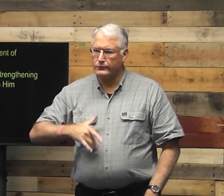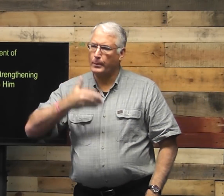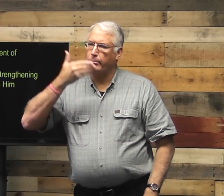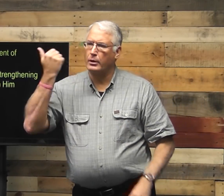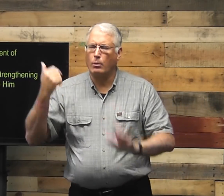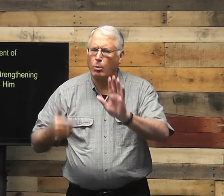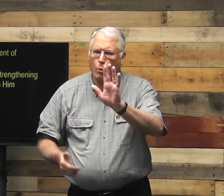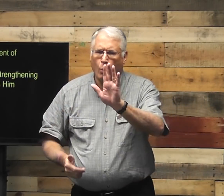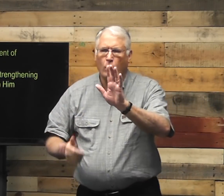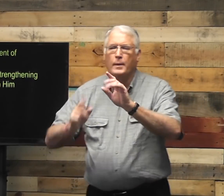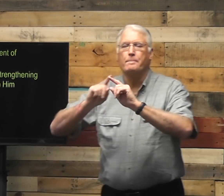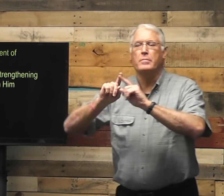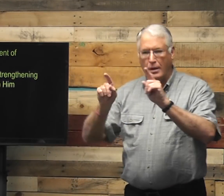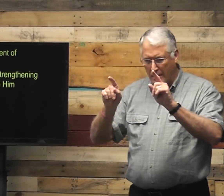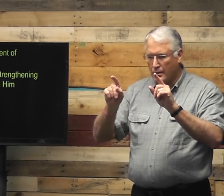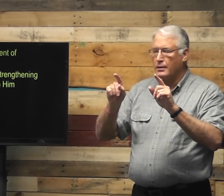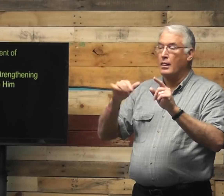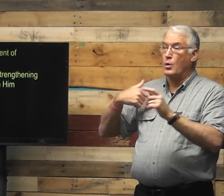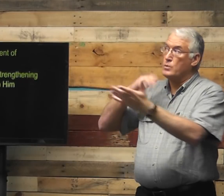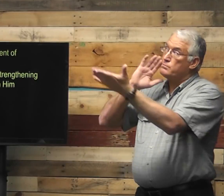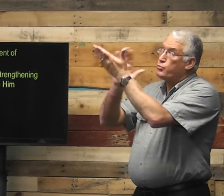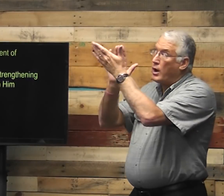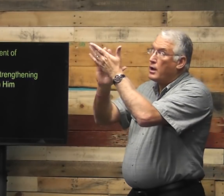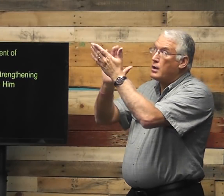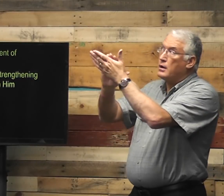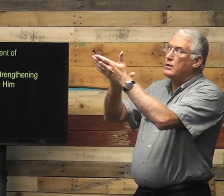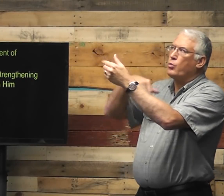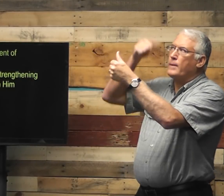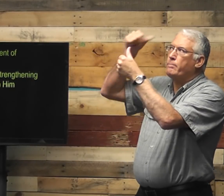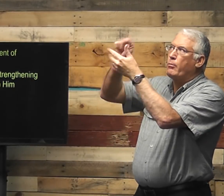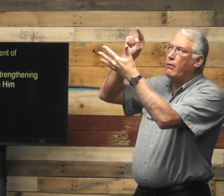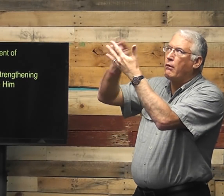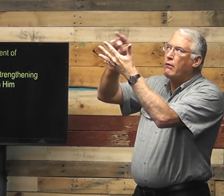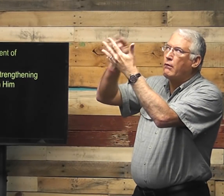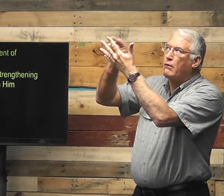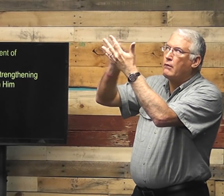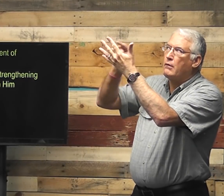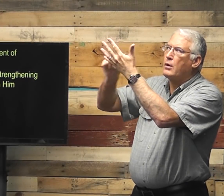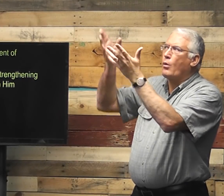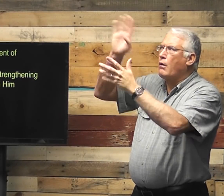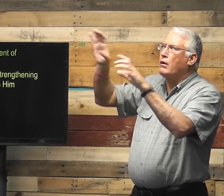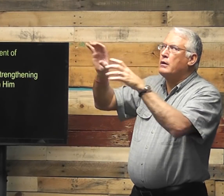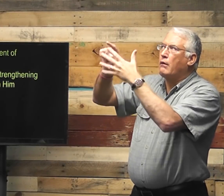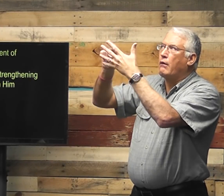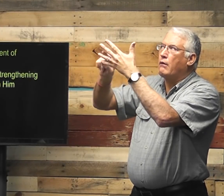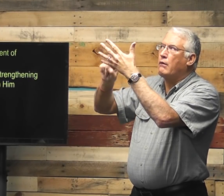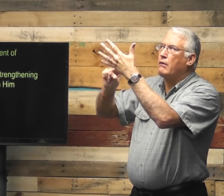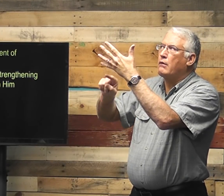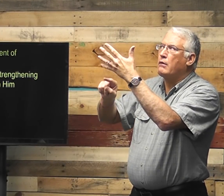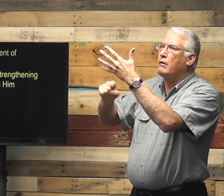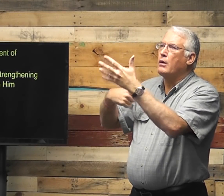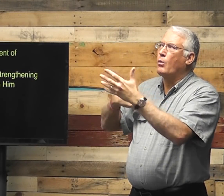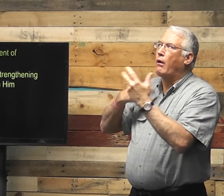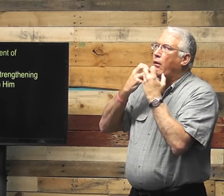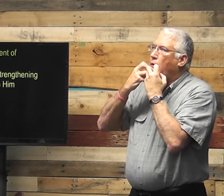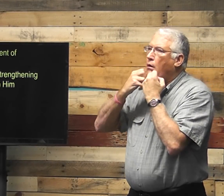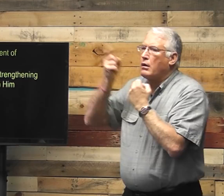make God feel better. But when we praise and when we remember all of the things that God has done,